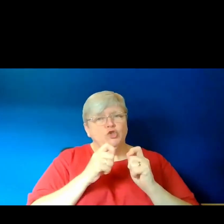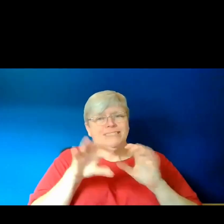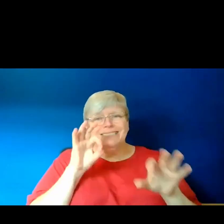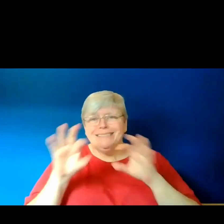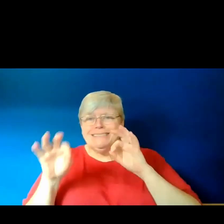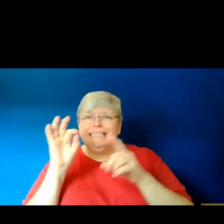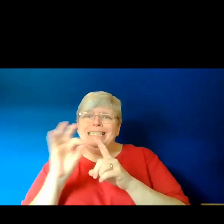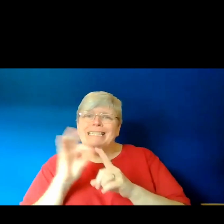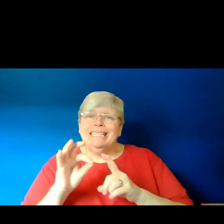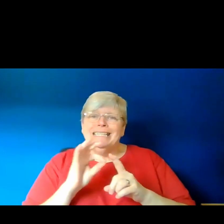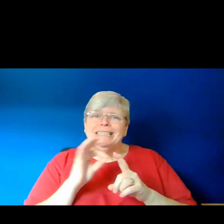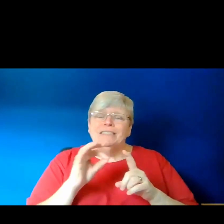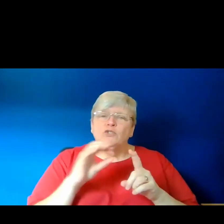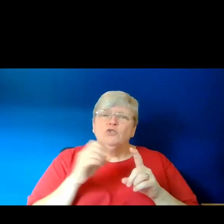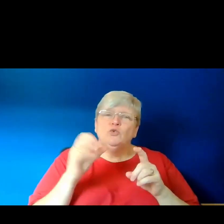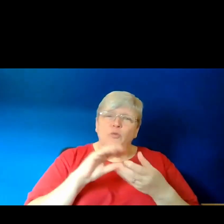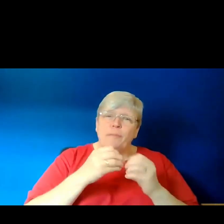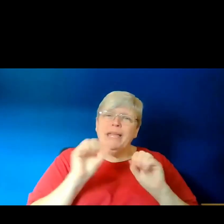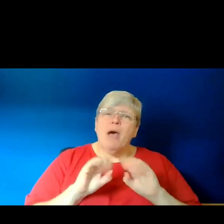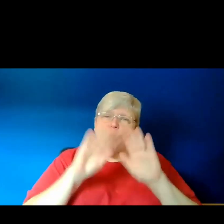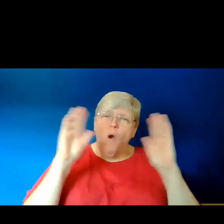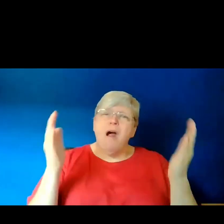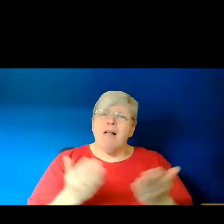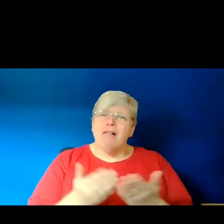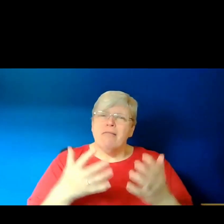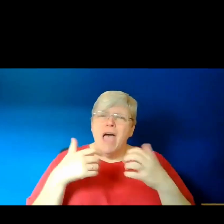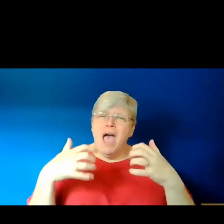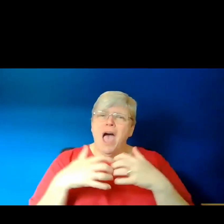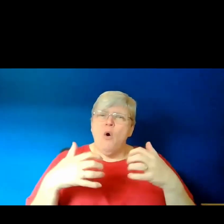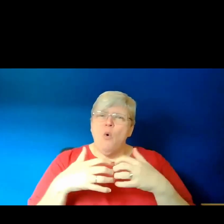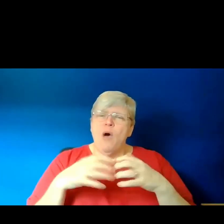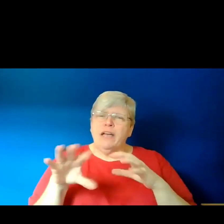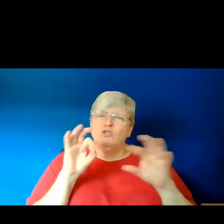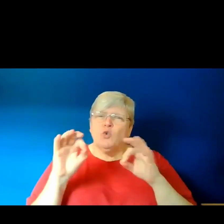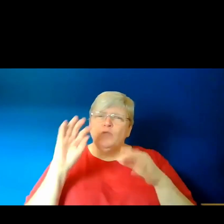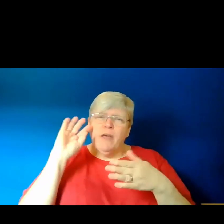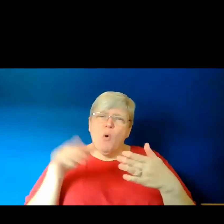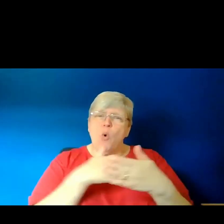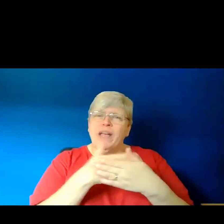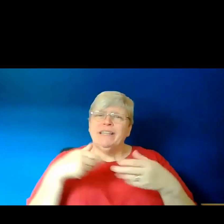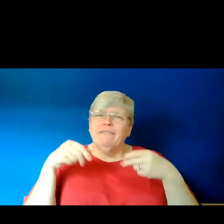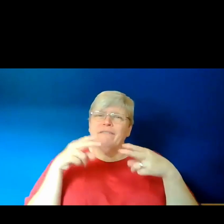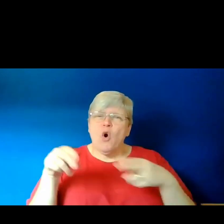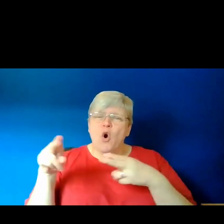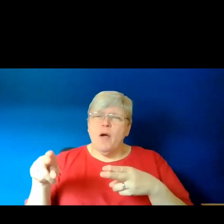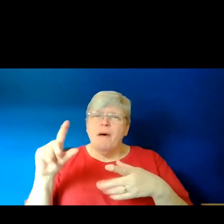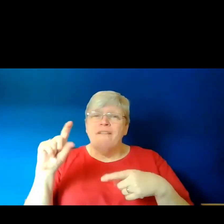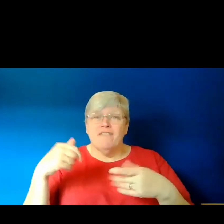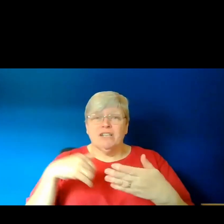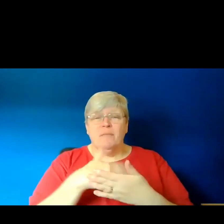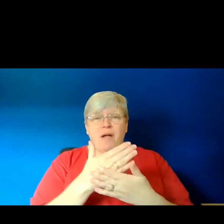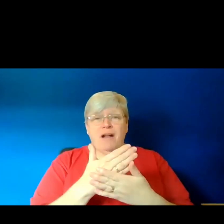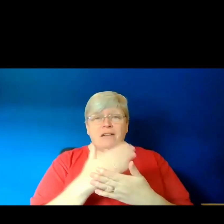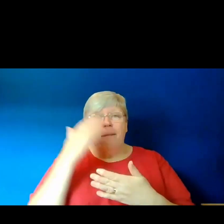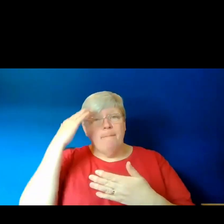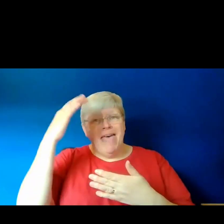world to life. And also how I chose the poetic forms. Okay, so the first part of this talk is myth and legend